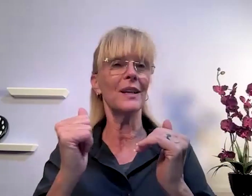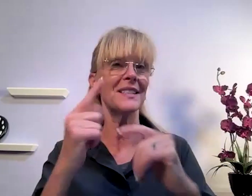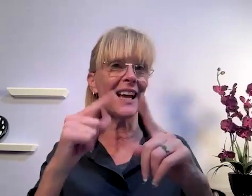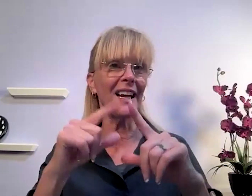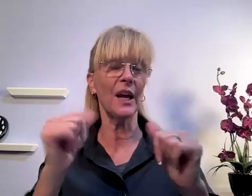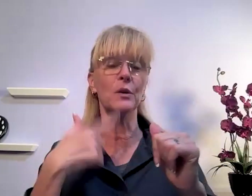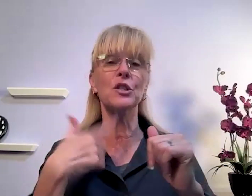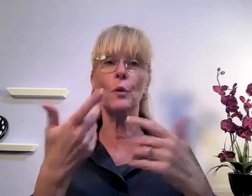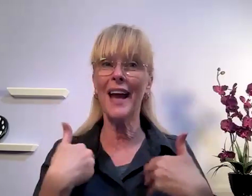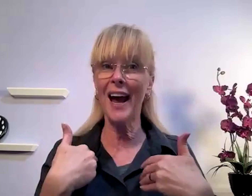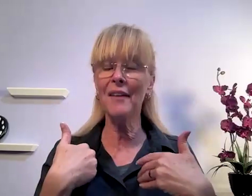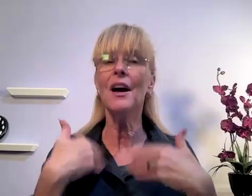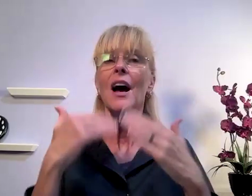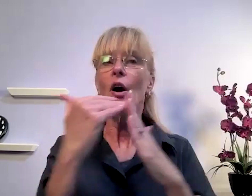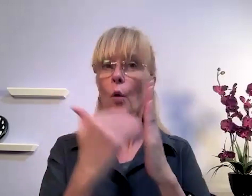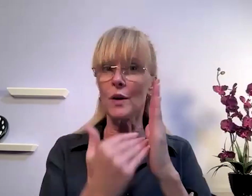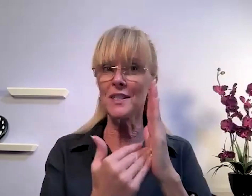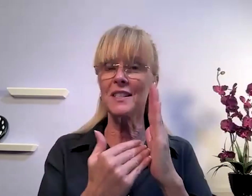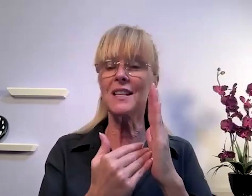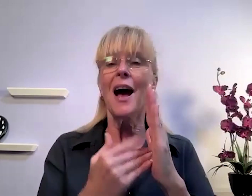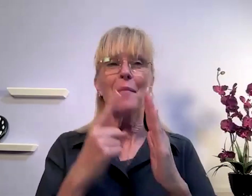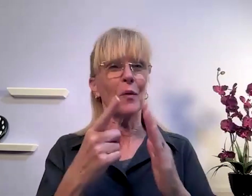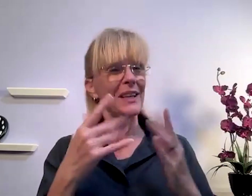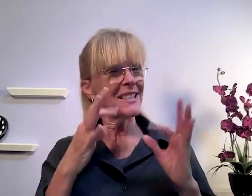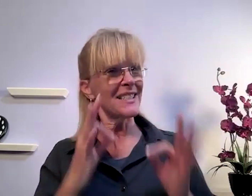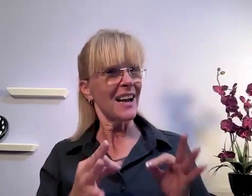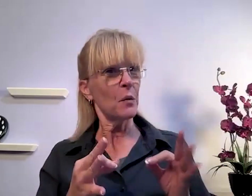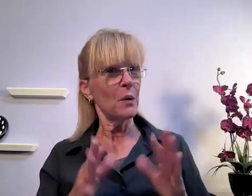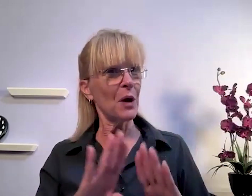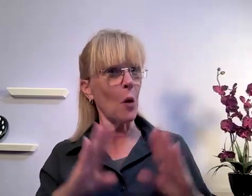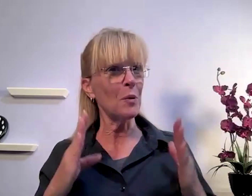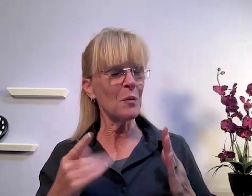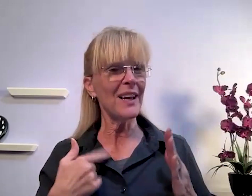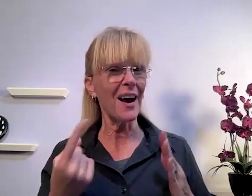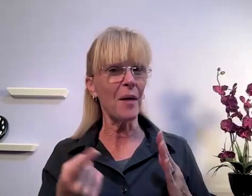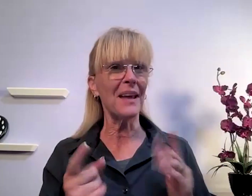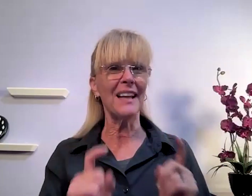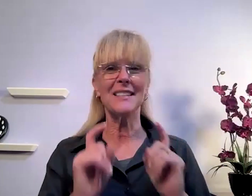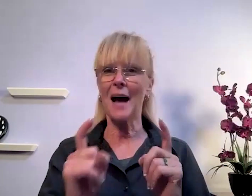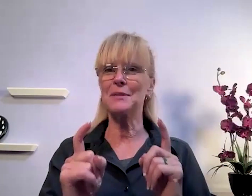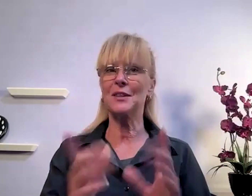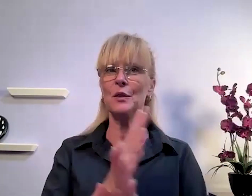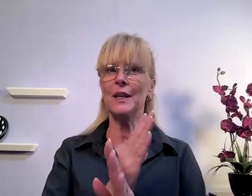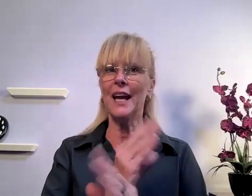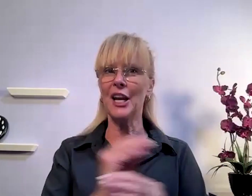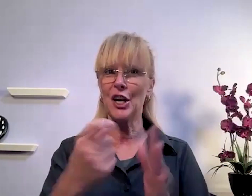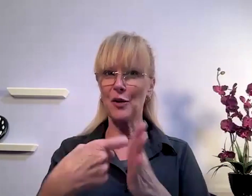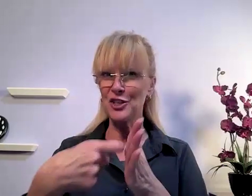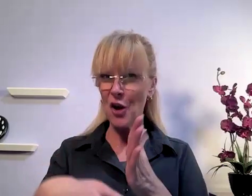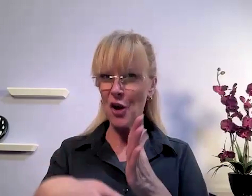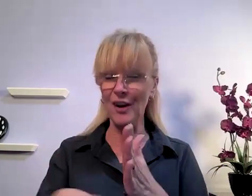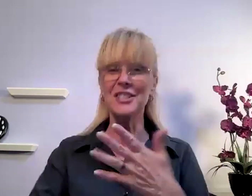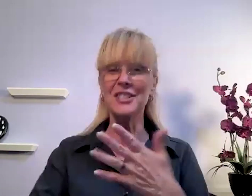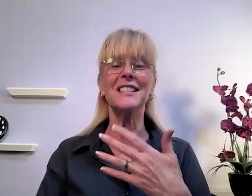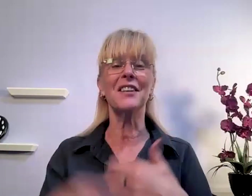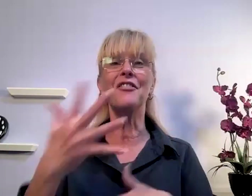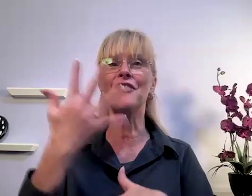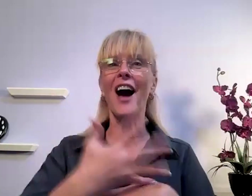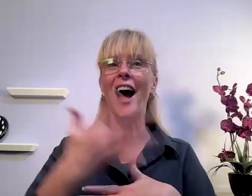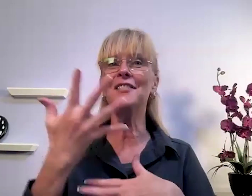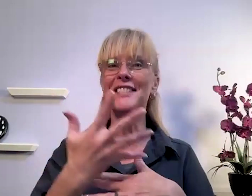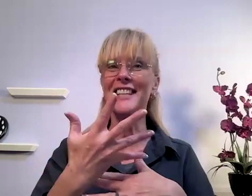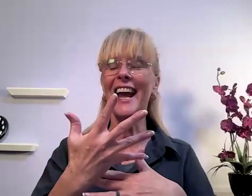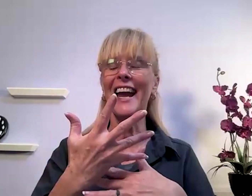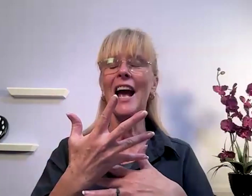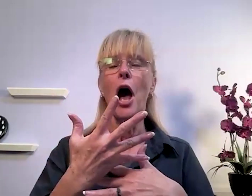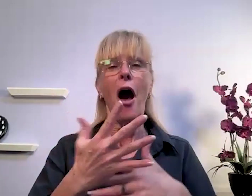with sign language. So we have courses but we decided we would open one up that is absolutely at no charge and it's a